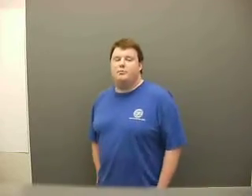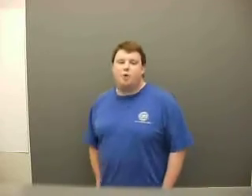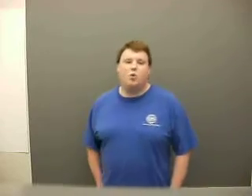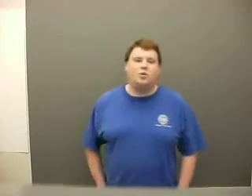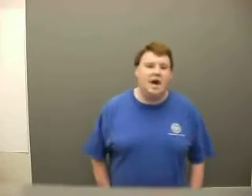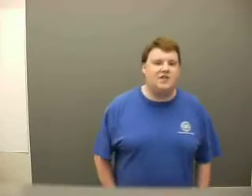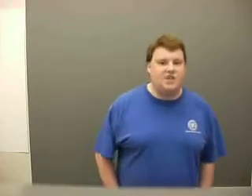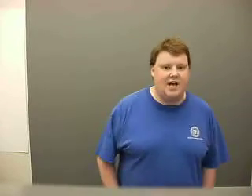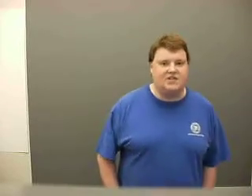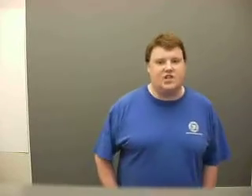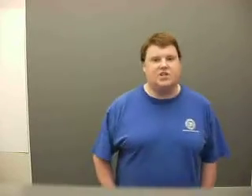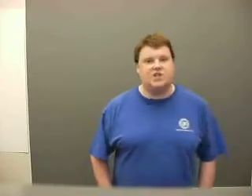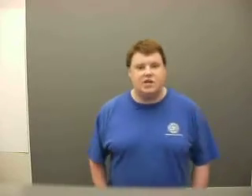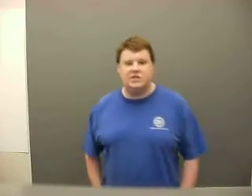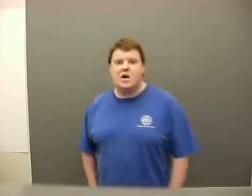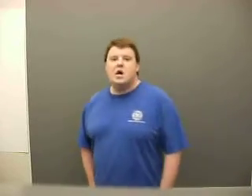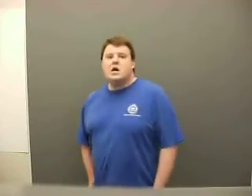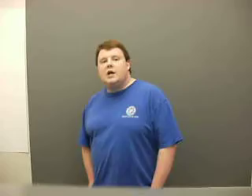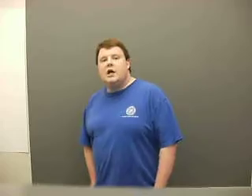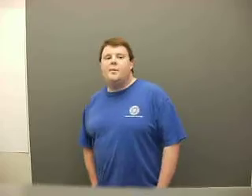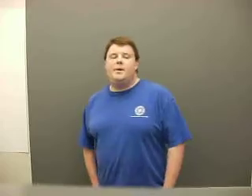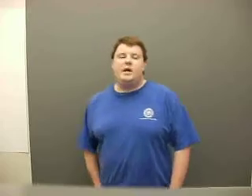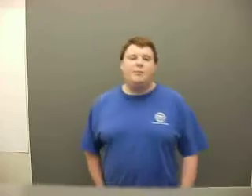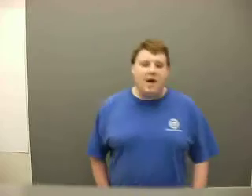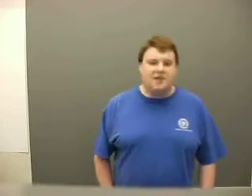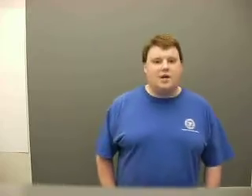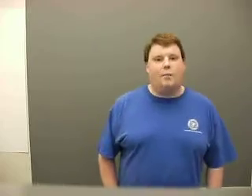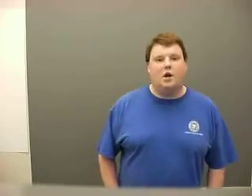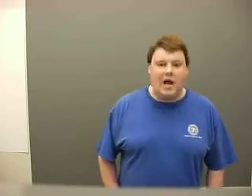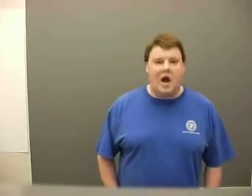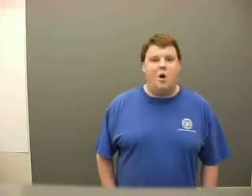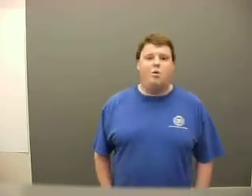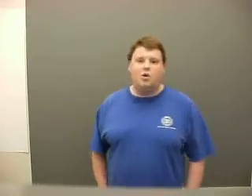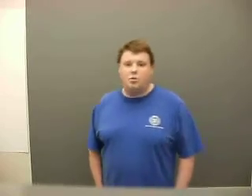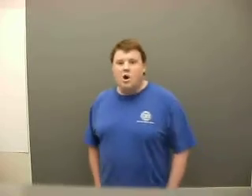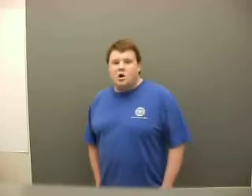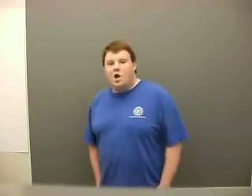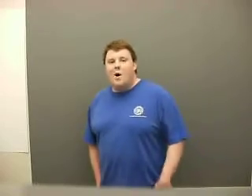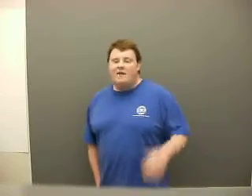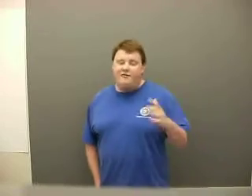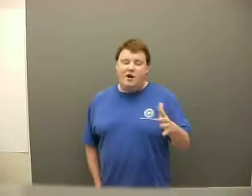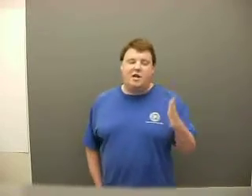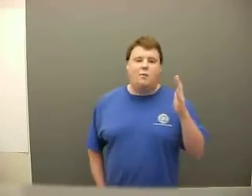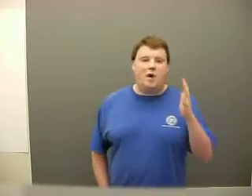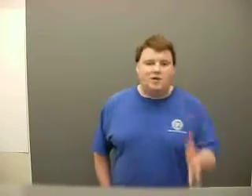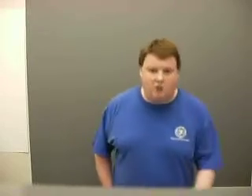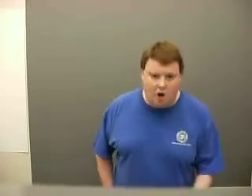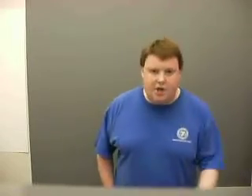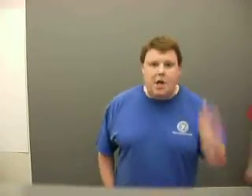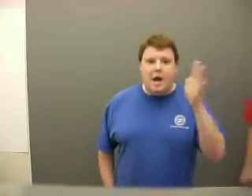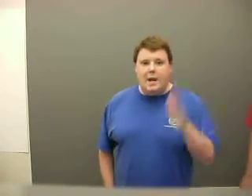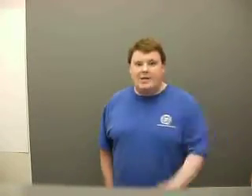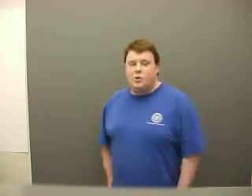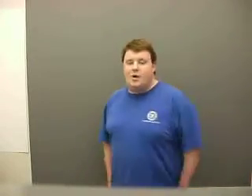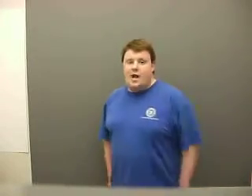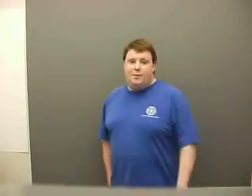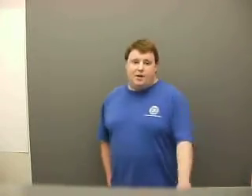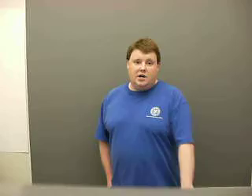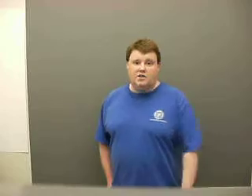protest. Yes. This is gonna be your best. Come on now. You know I fucked up when I started. And that's okay. Because